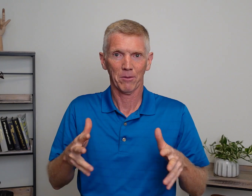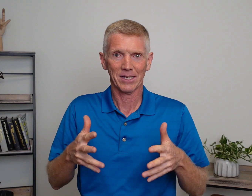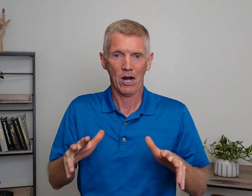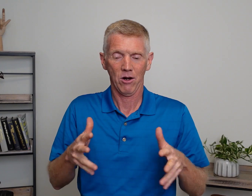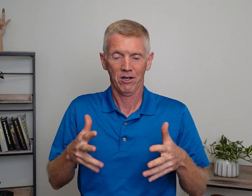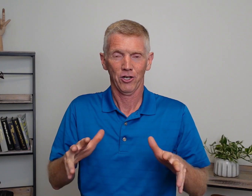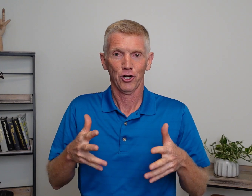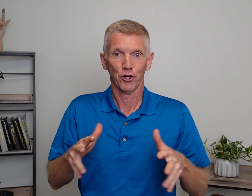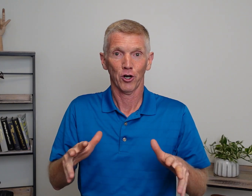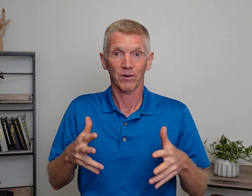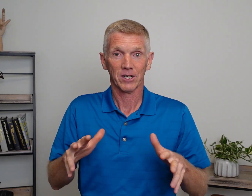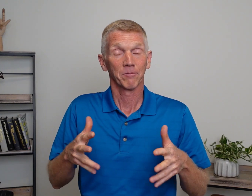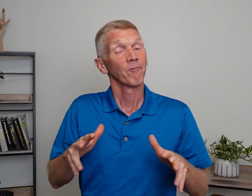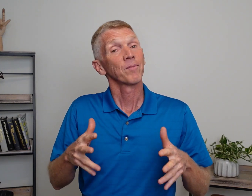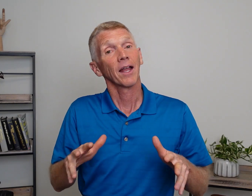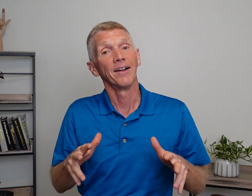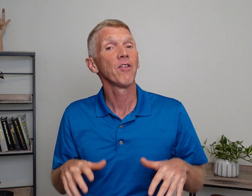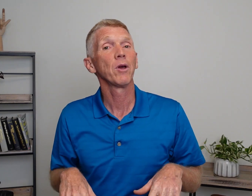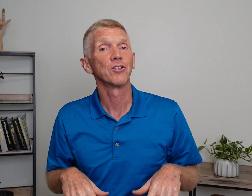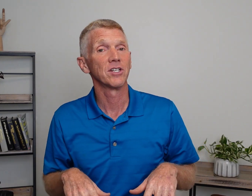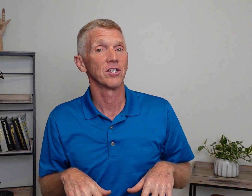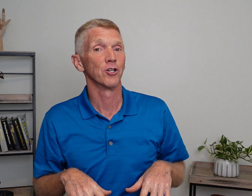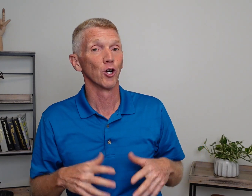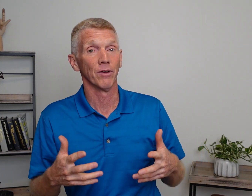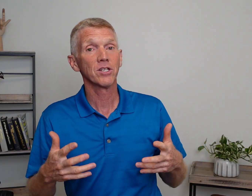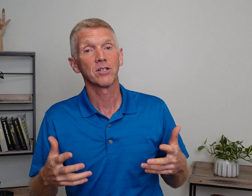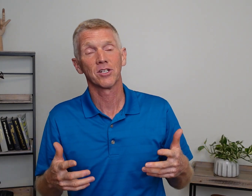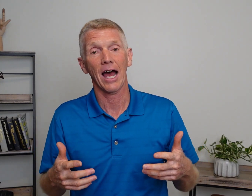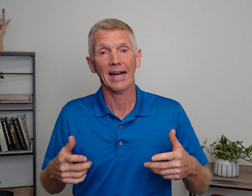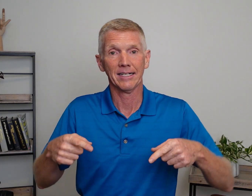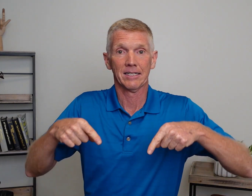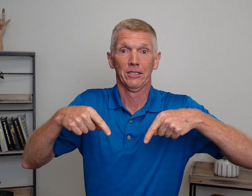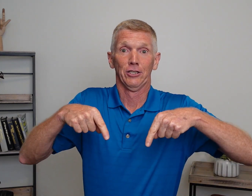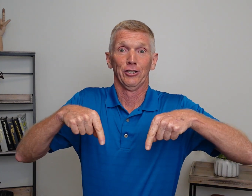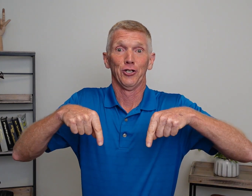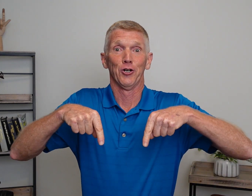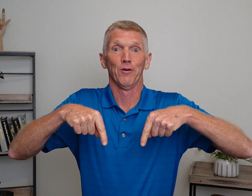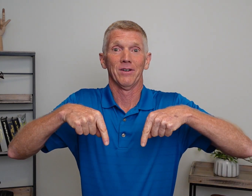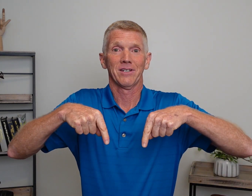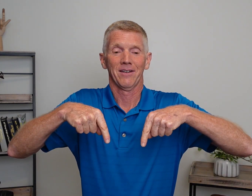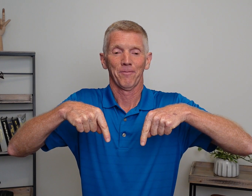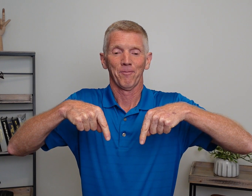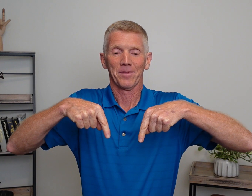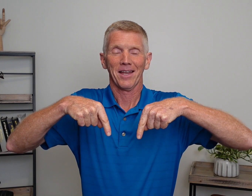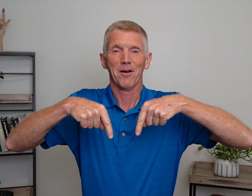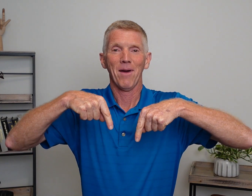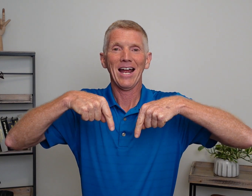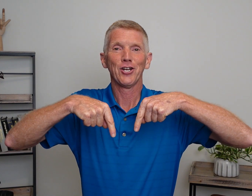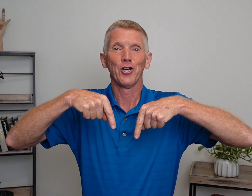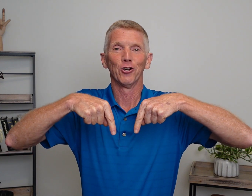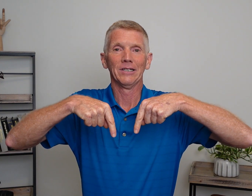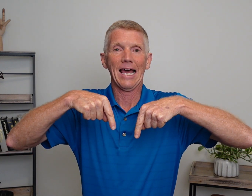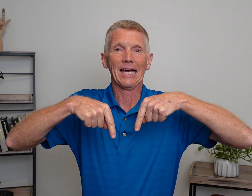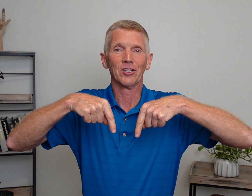comes out? Nervous. Another way you'll see nervous signed is nervous. Imagine your legs